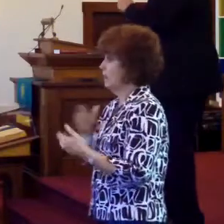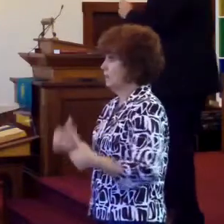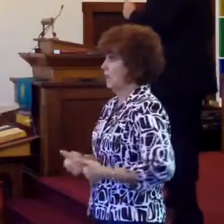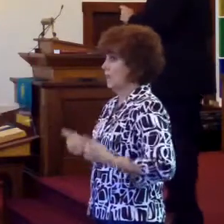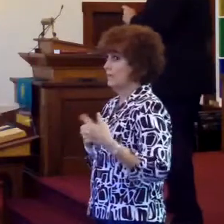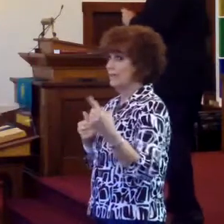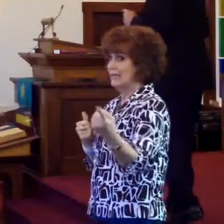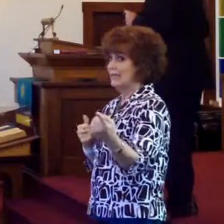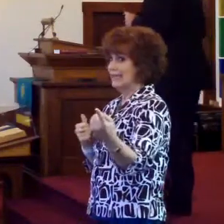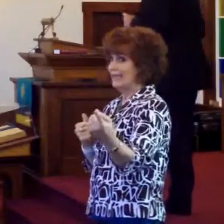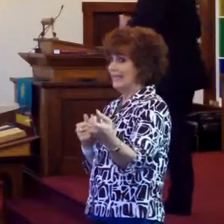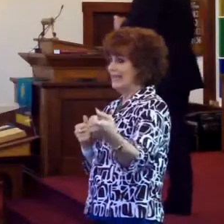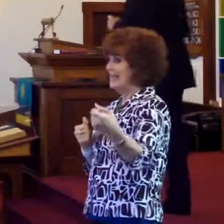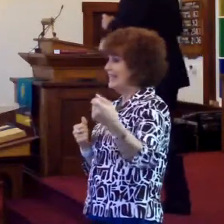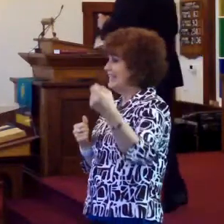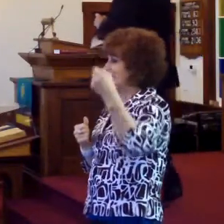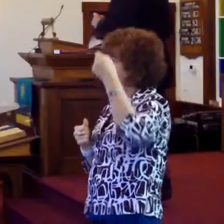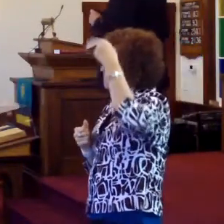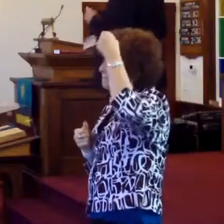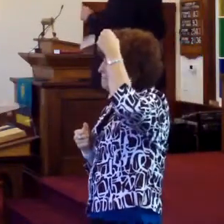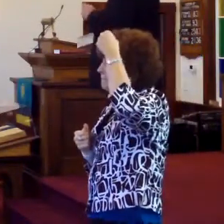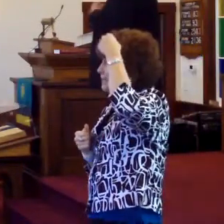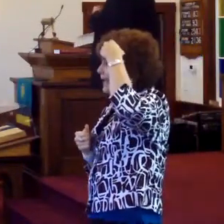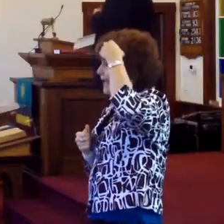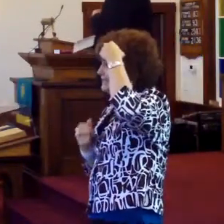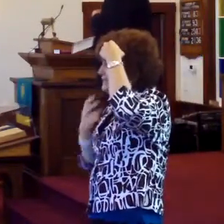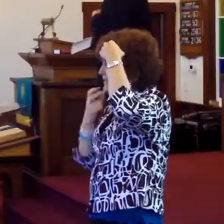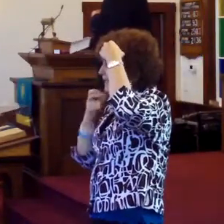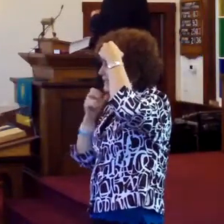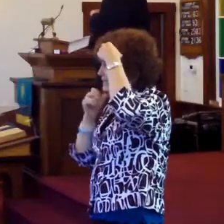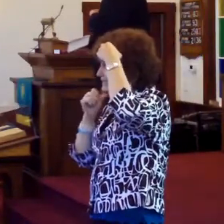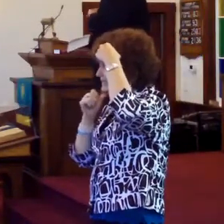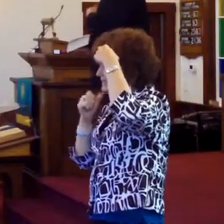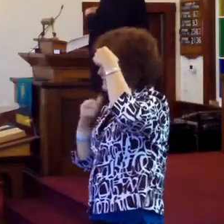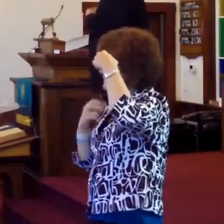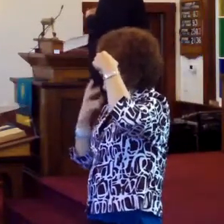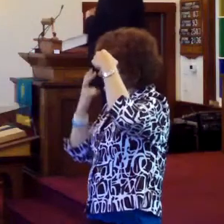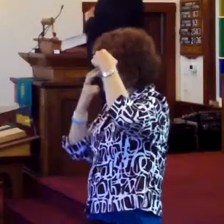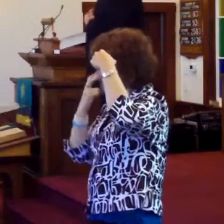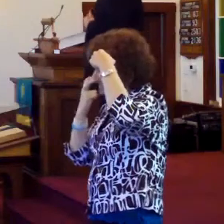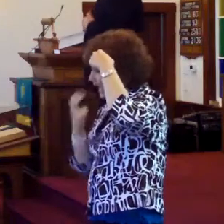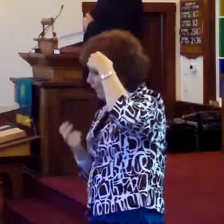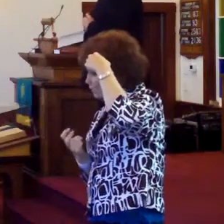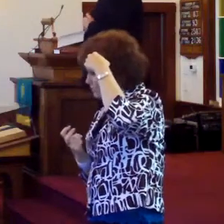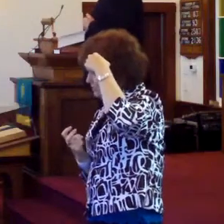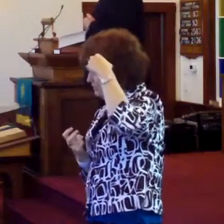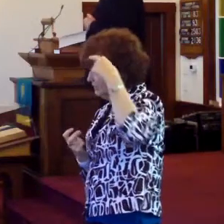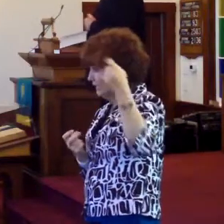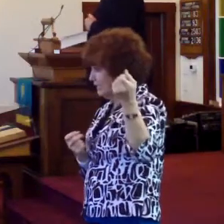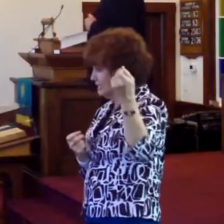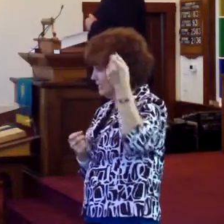He put enough doubt into my heart that then I wasn't sure.